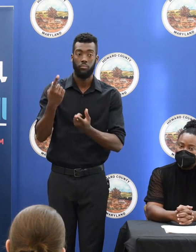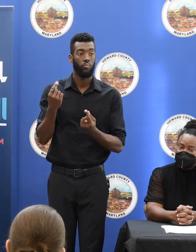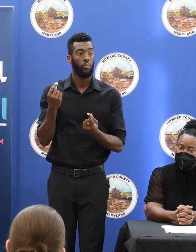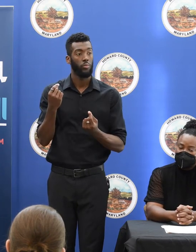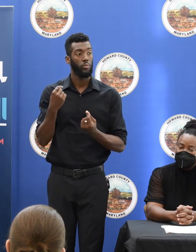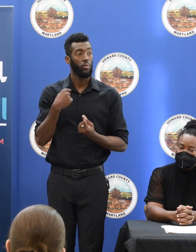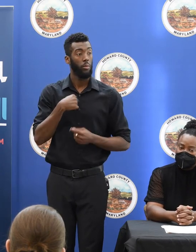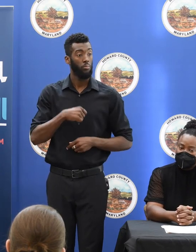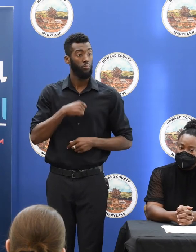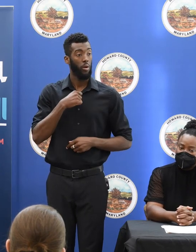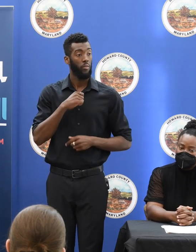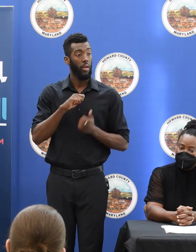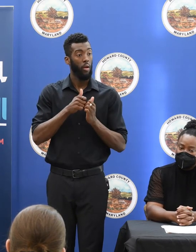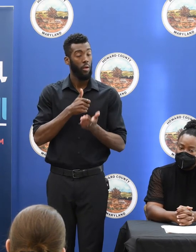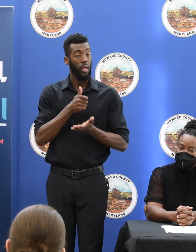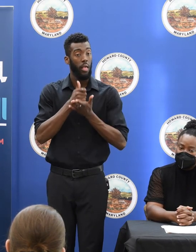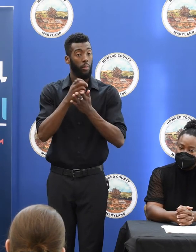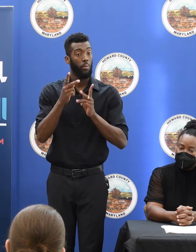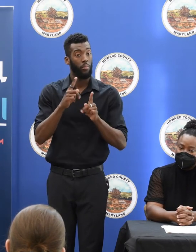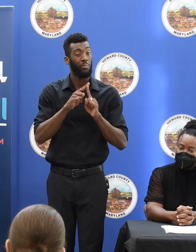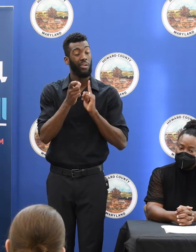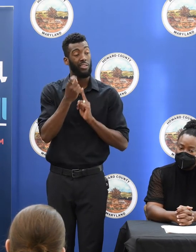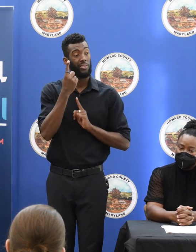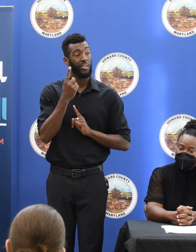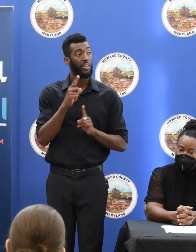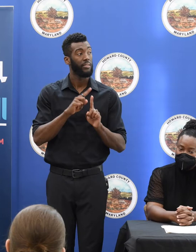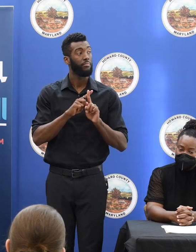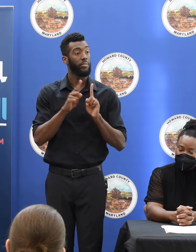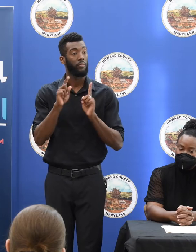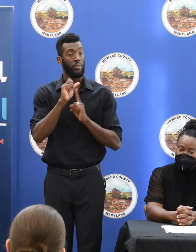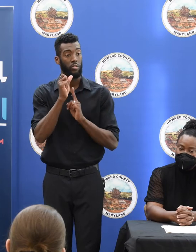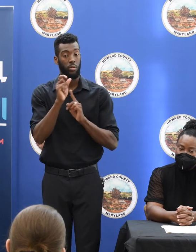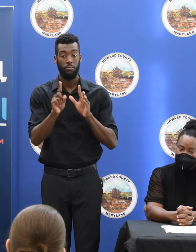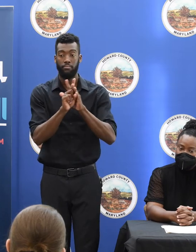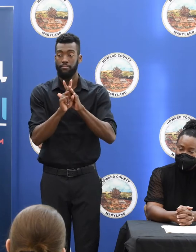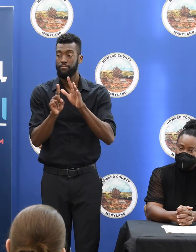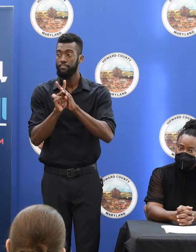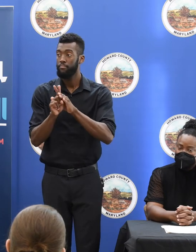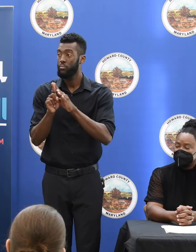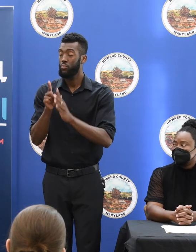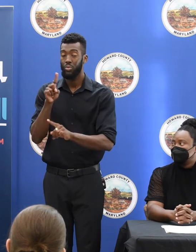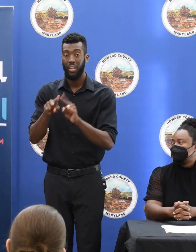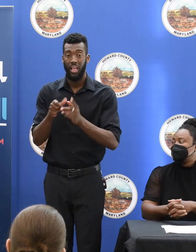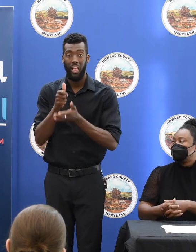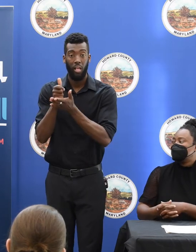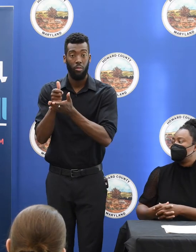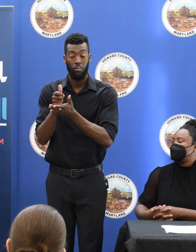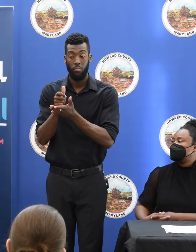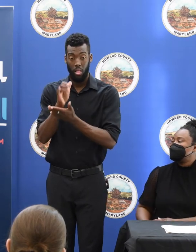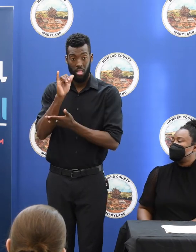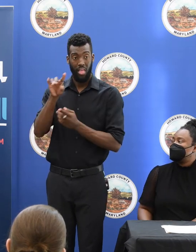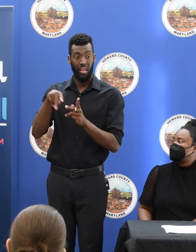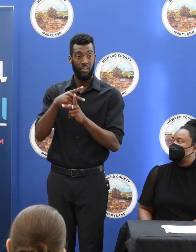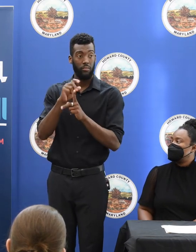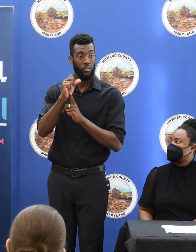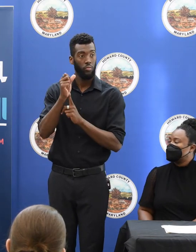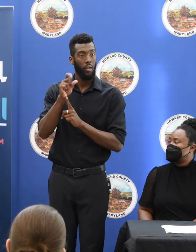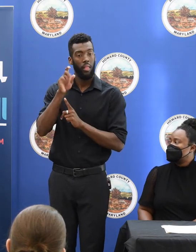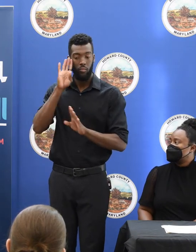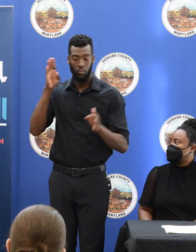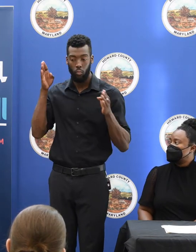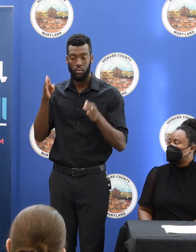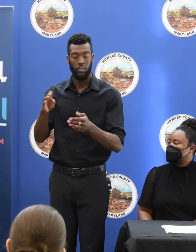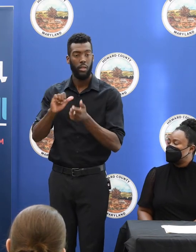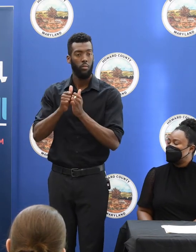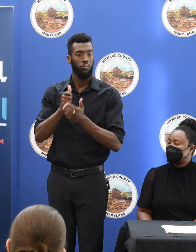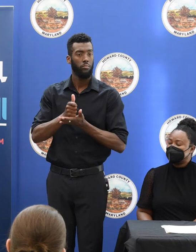But I also see a lot of cases where we can't help people enough. And that's what we need to focus on here. How can we do that